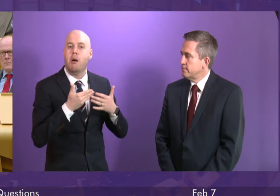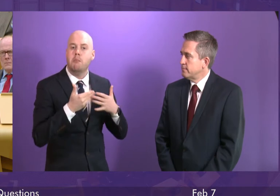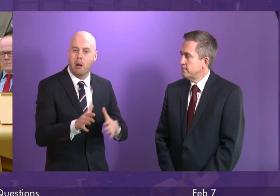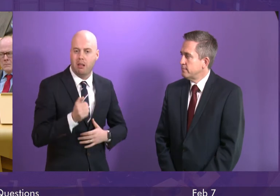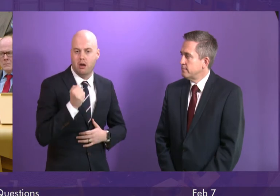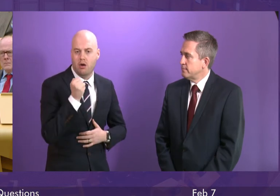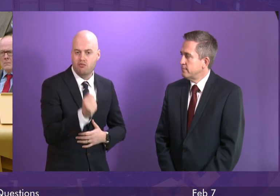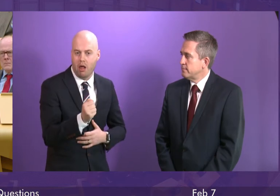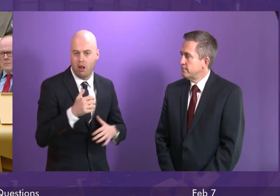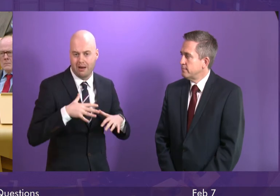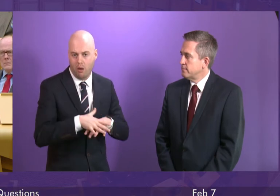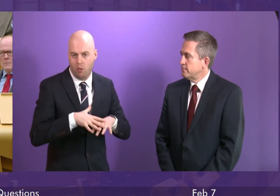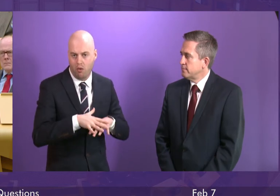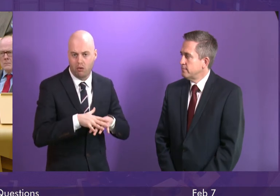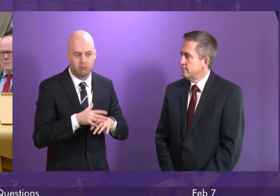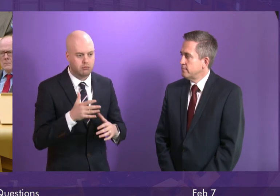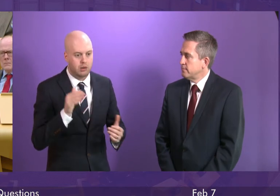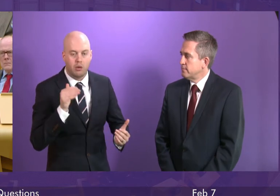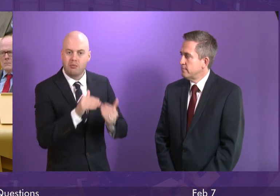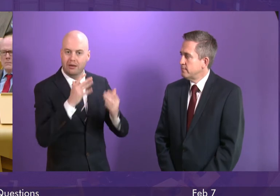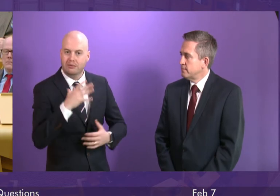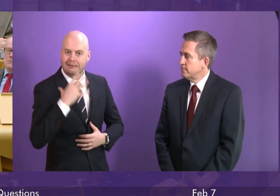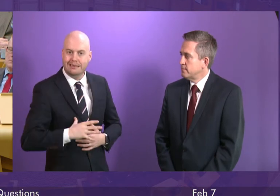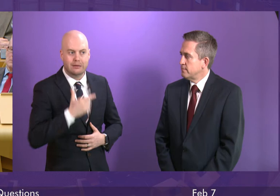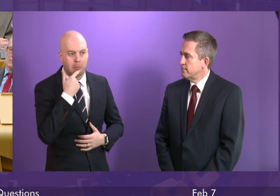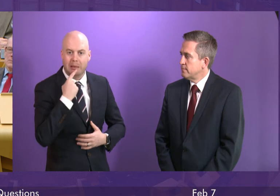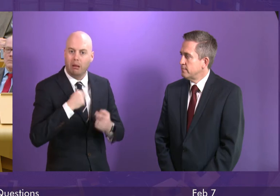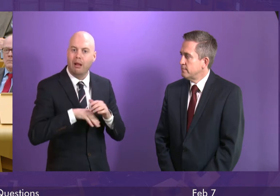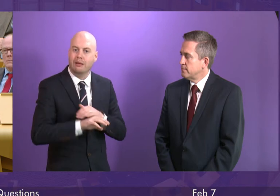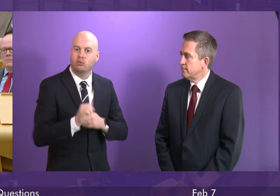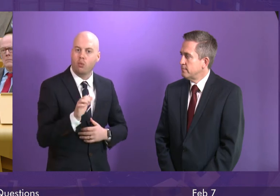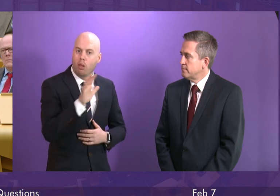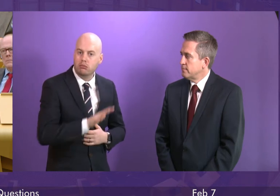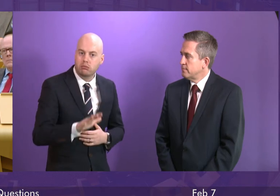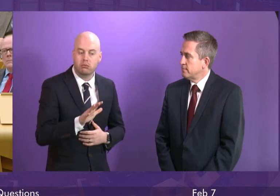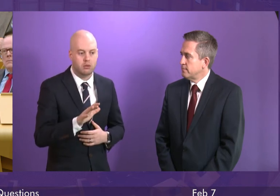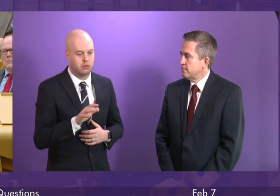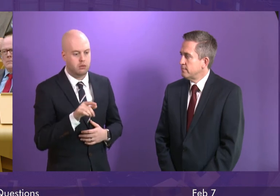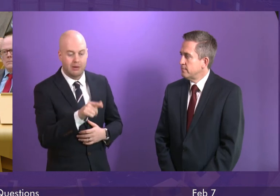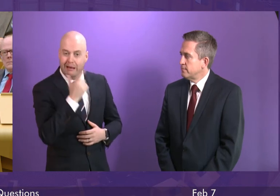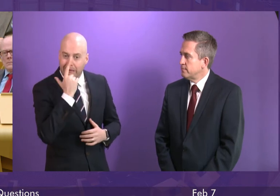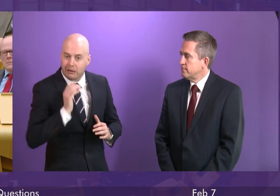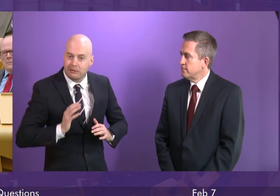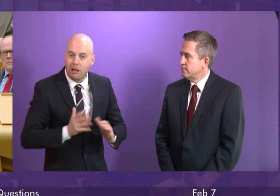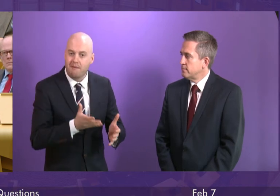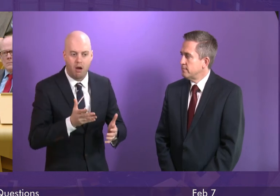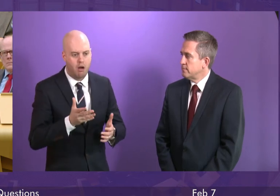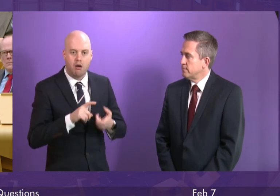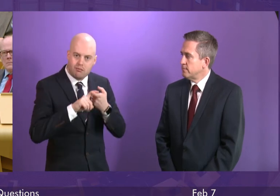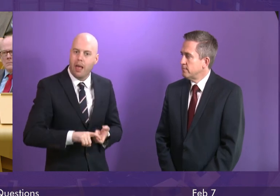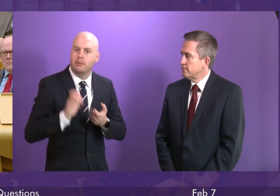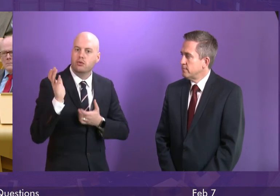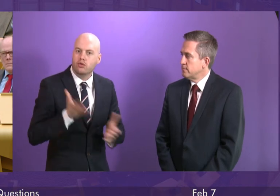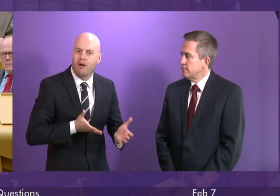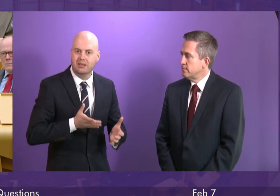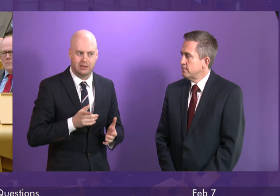meets the needs of individuals within Scotland, that acts in the public interest, that delivers services that members of the public are looking for.